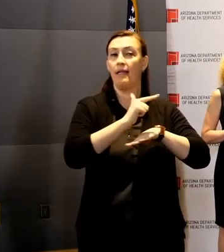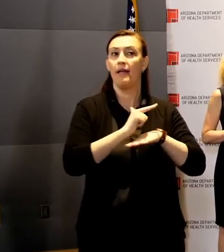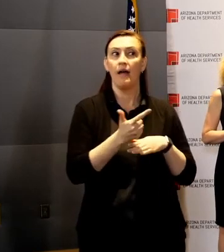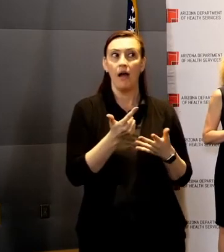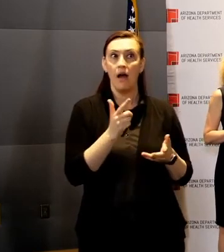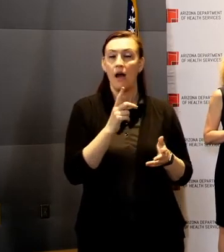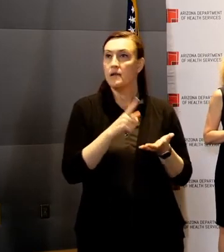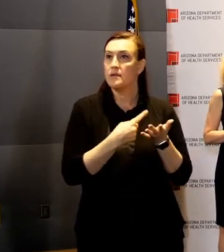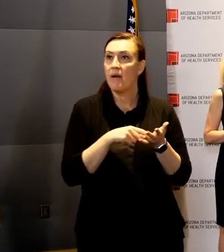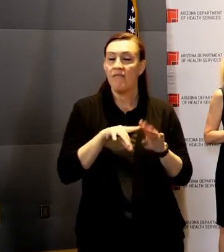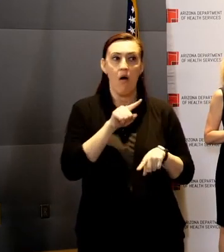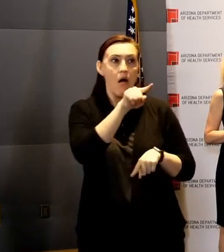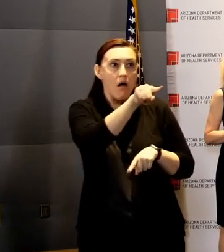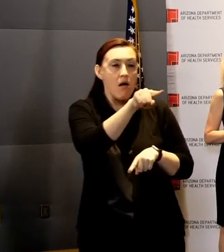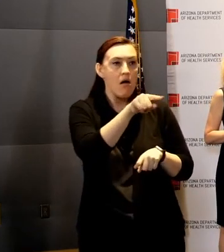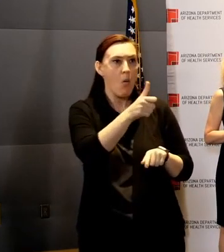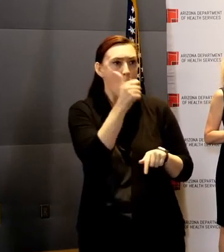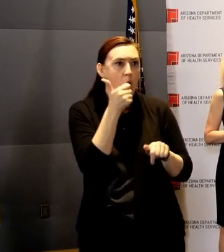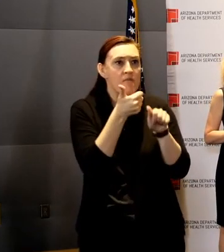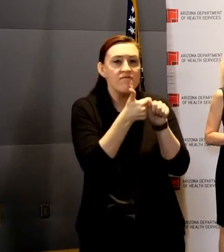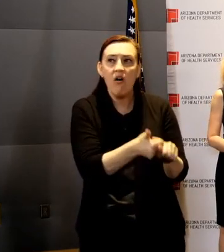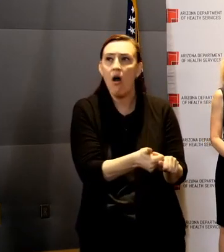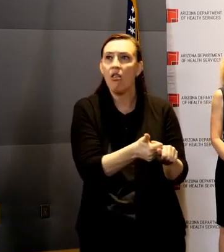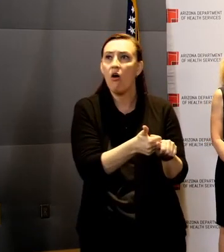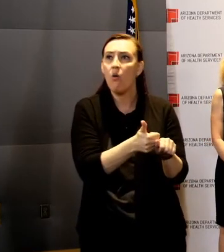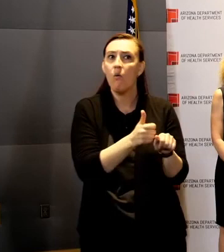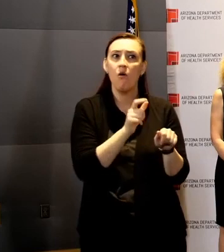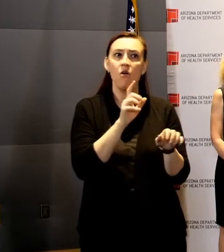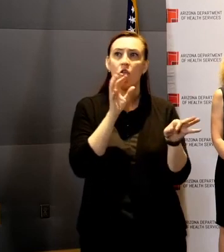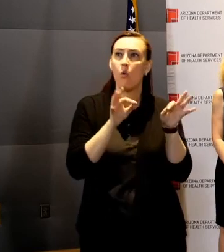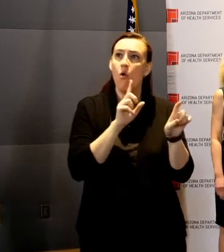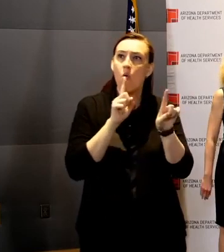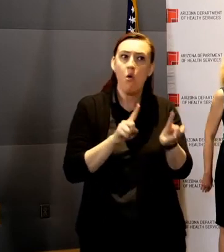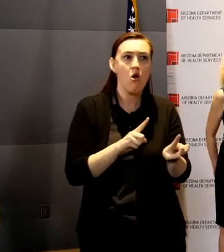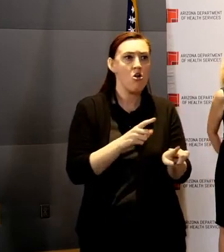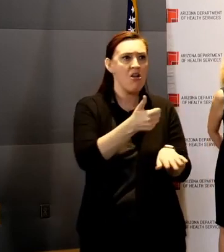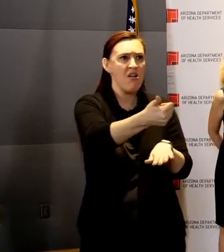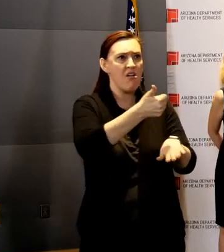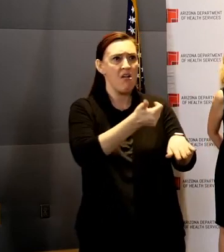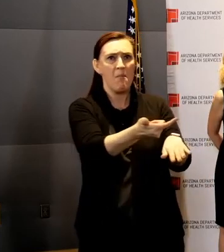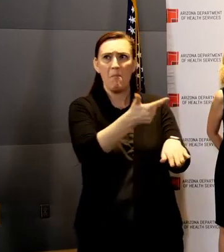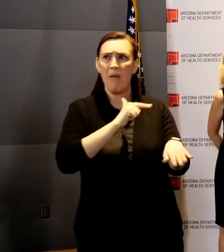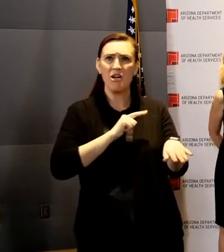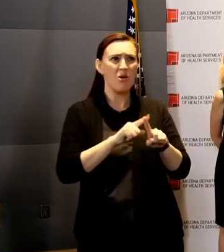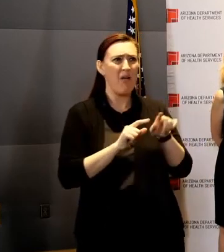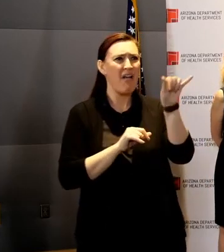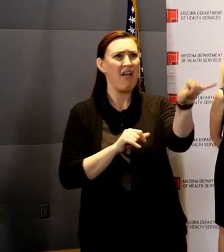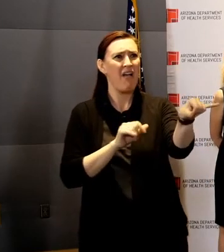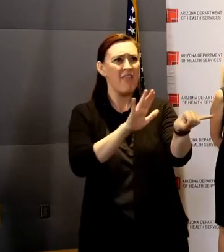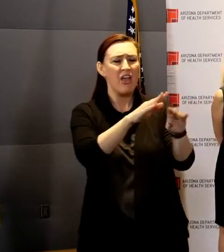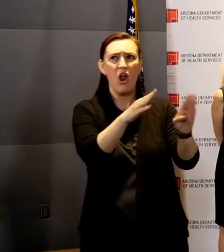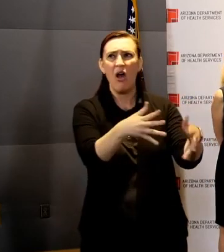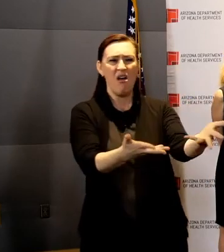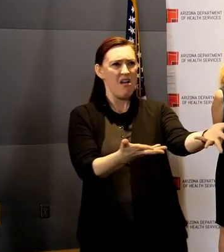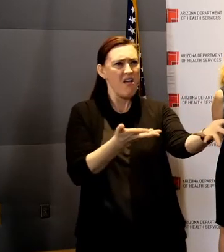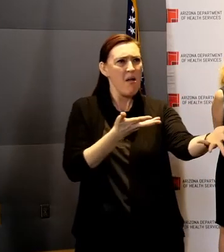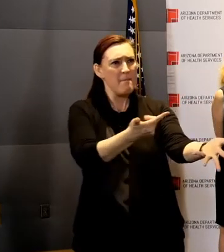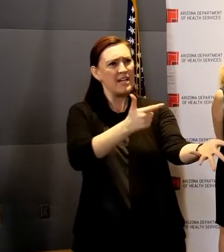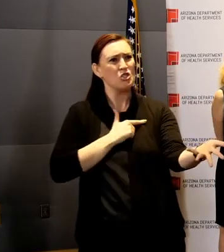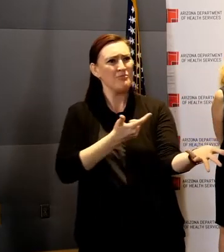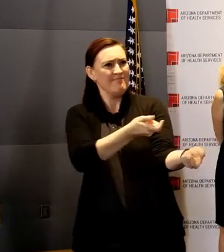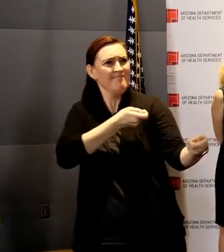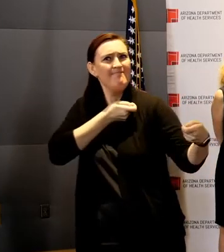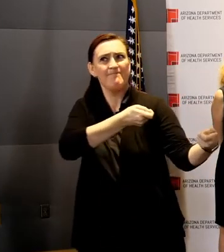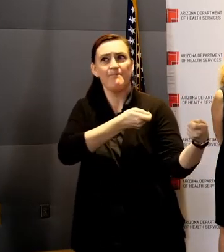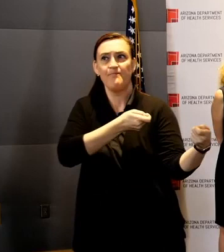spoke spouse won't follow. court order and hand over a child to the other, uh, ex spouse, uh,